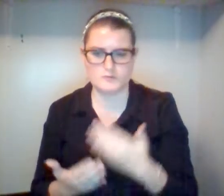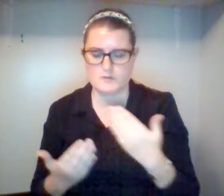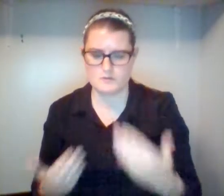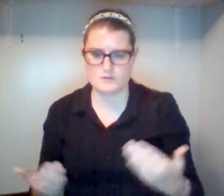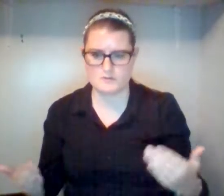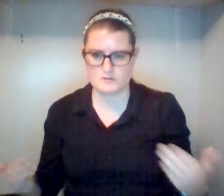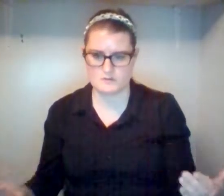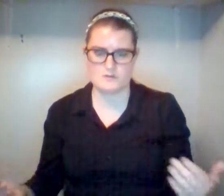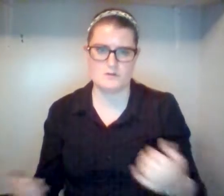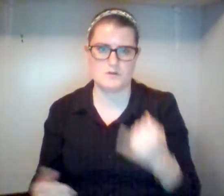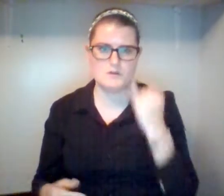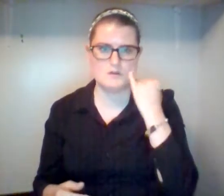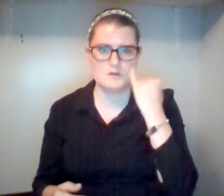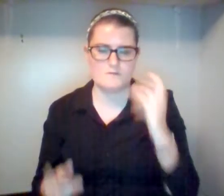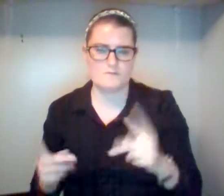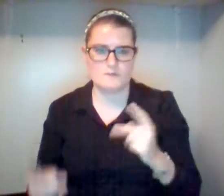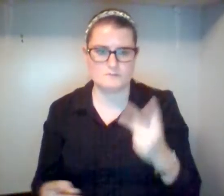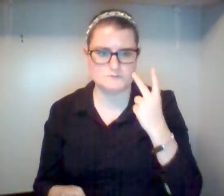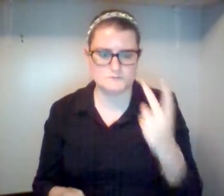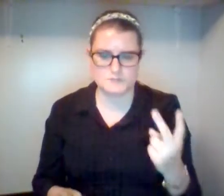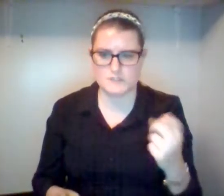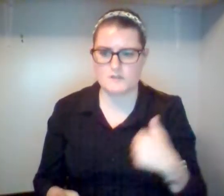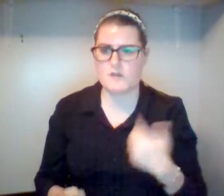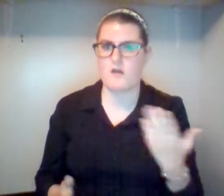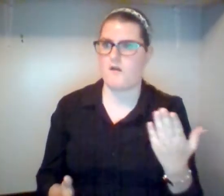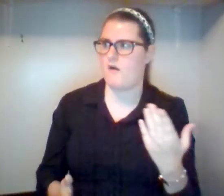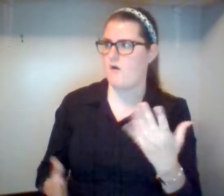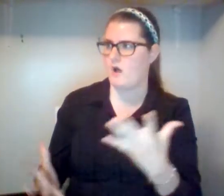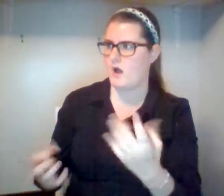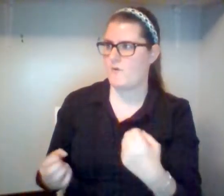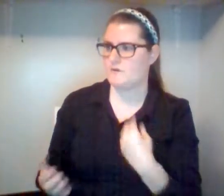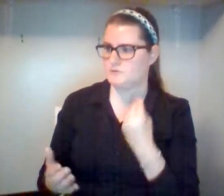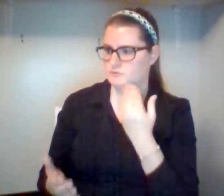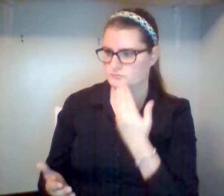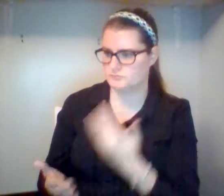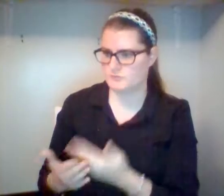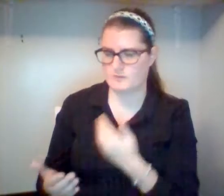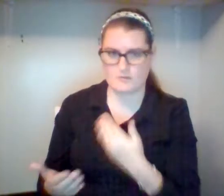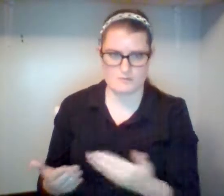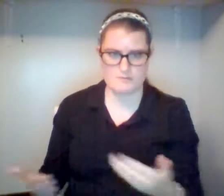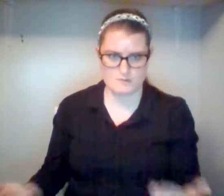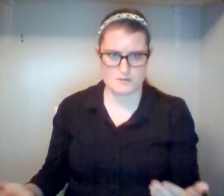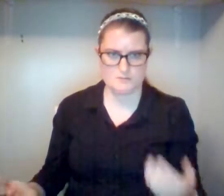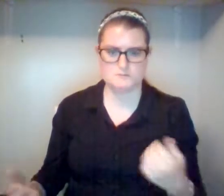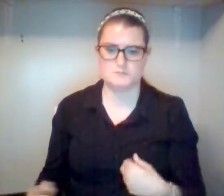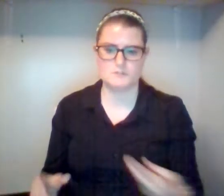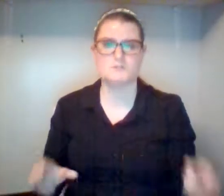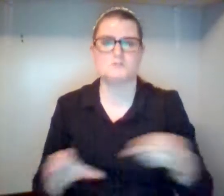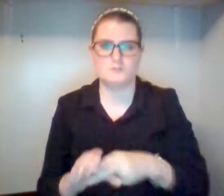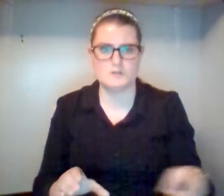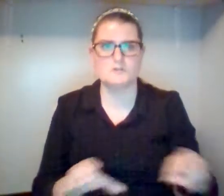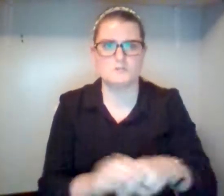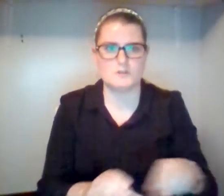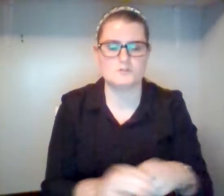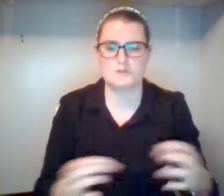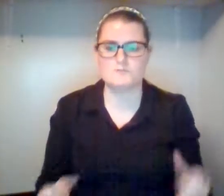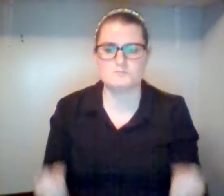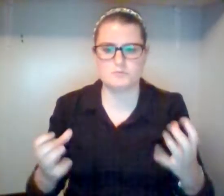they will see our good deeds and give glory to our Father in heaven. Amen. That is wise and